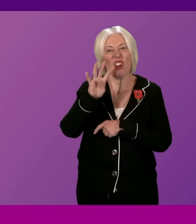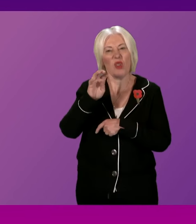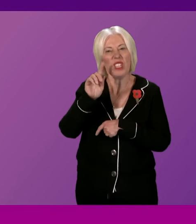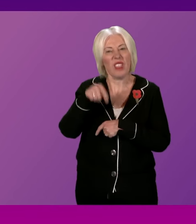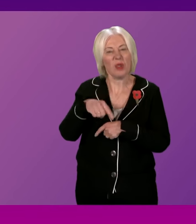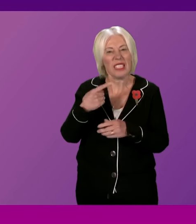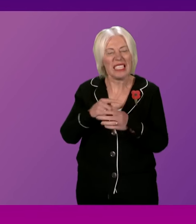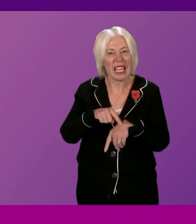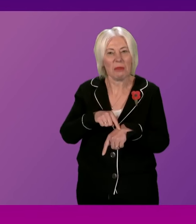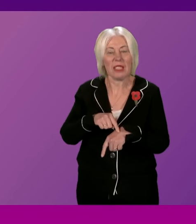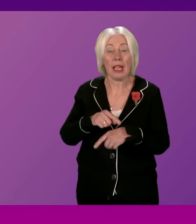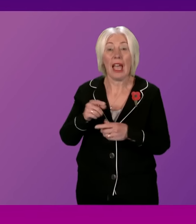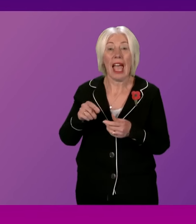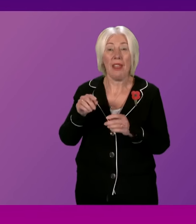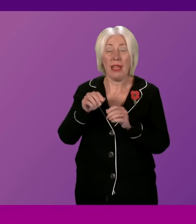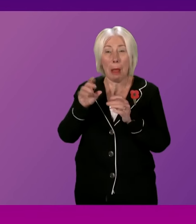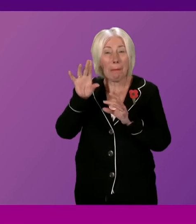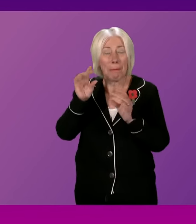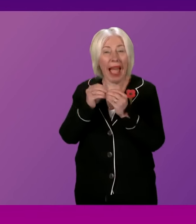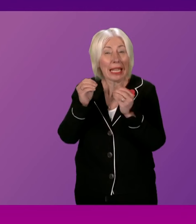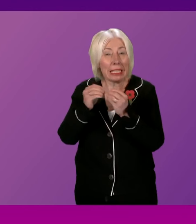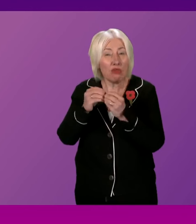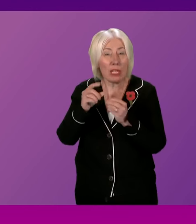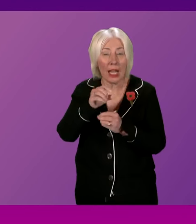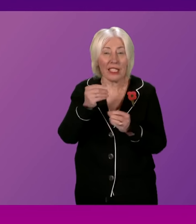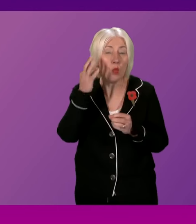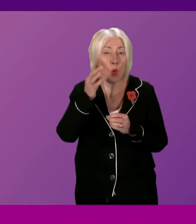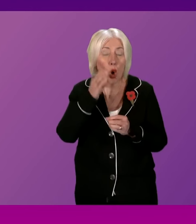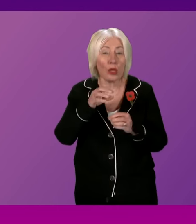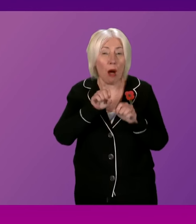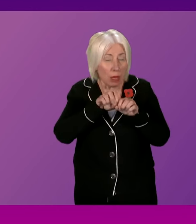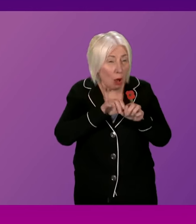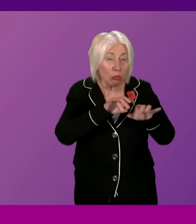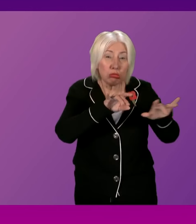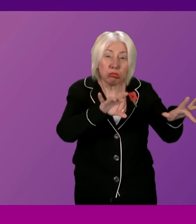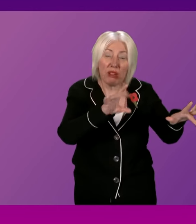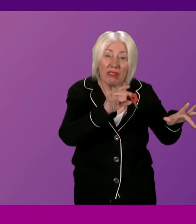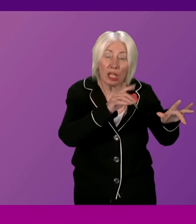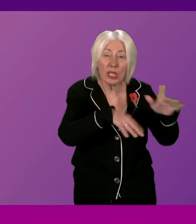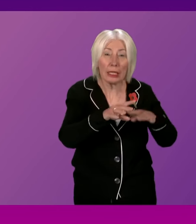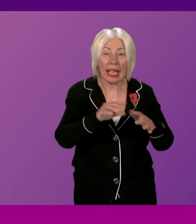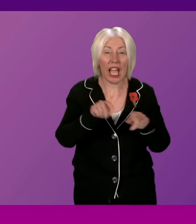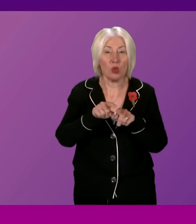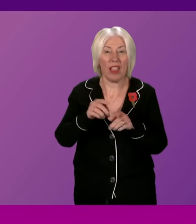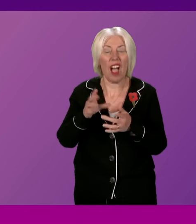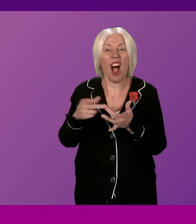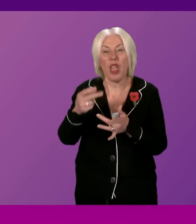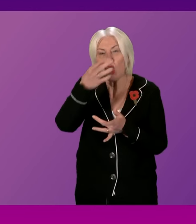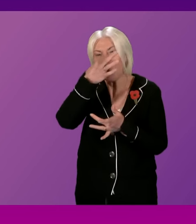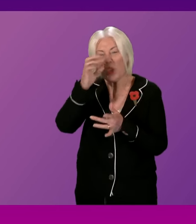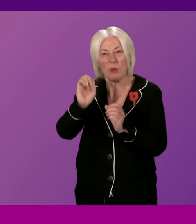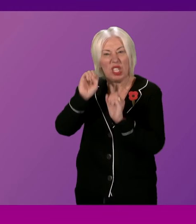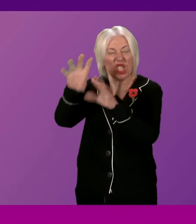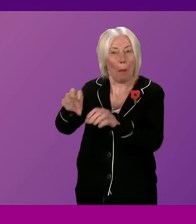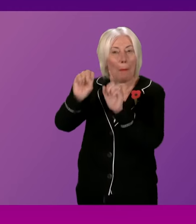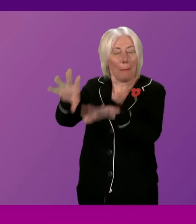times the legal limit in Lower Largo. Dry sewage dumping in St Andrews. How on earth can the First